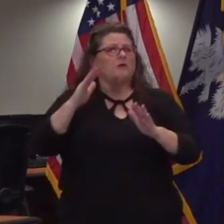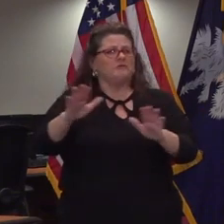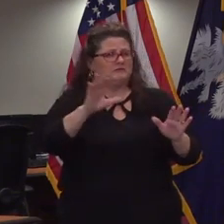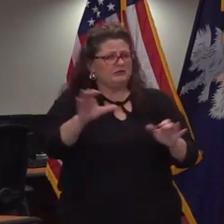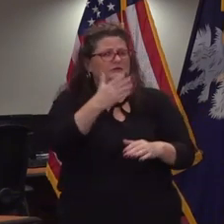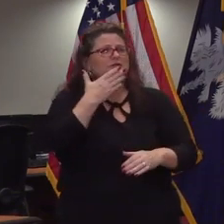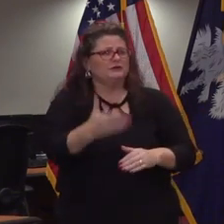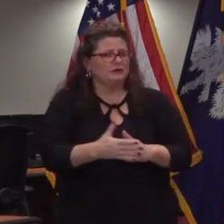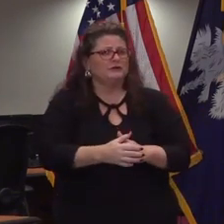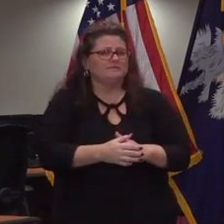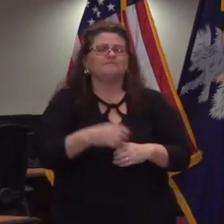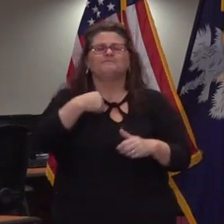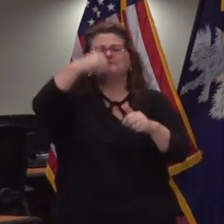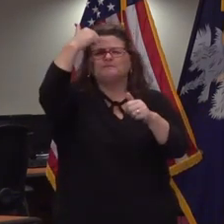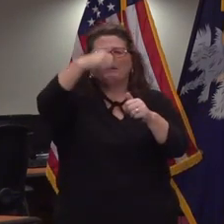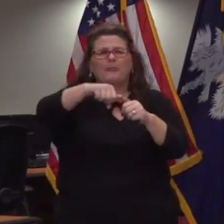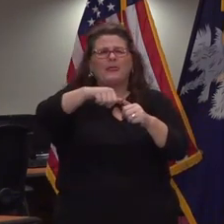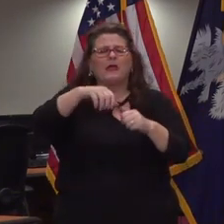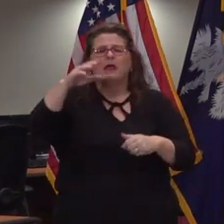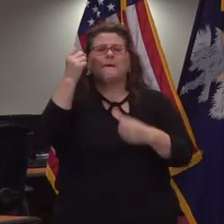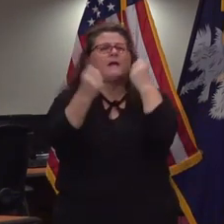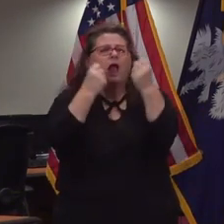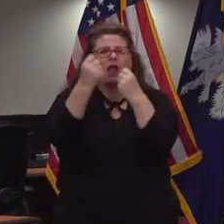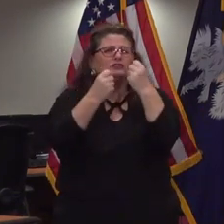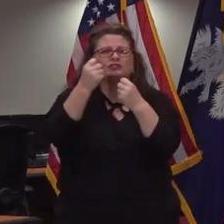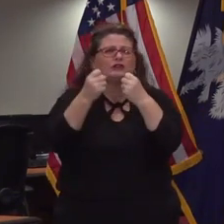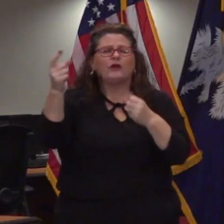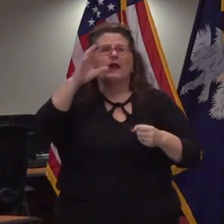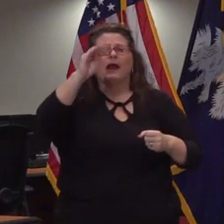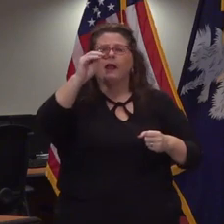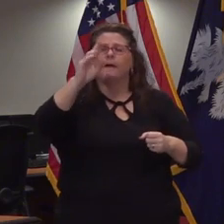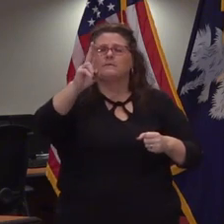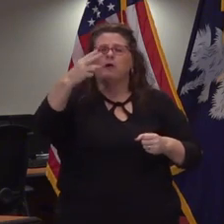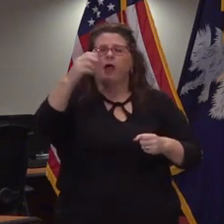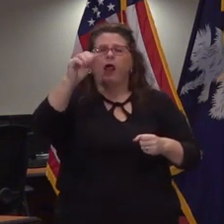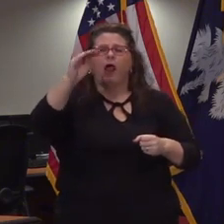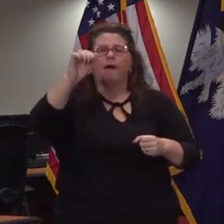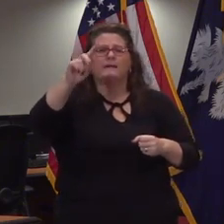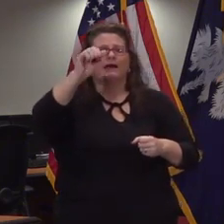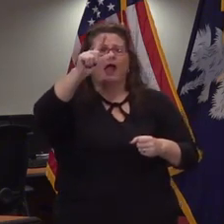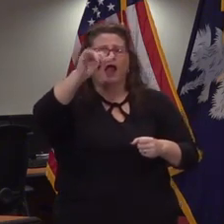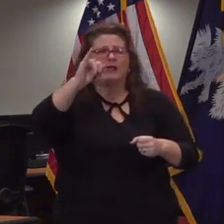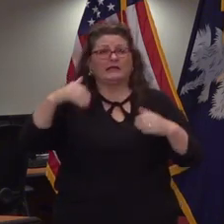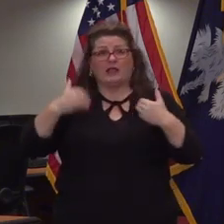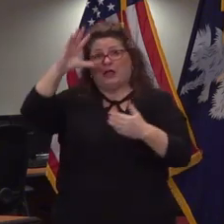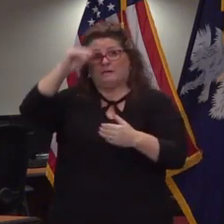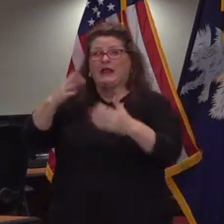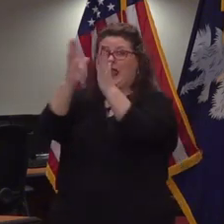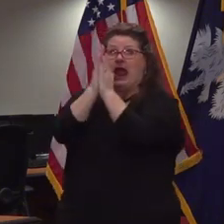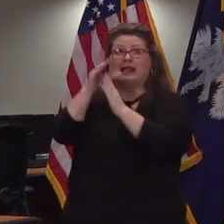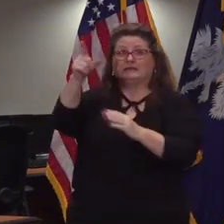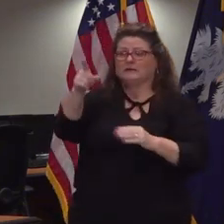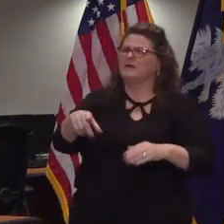reminds me of a quote from the great boxer champion muhammad ali when a young fellow asked him one time said champ